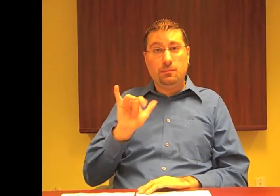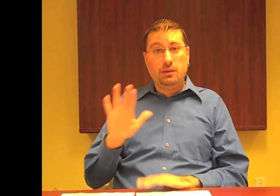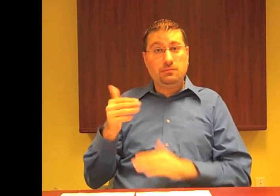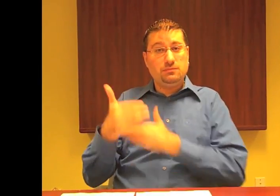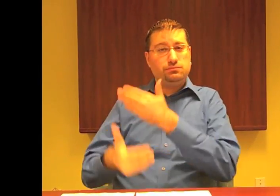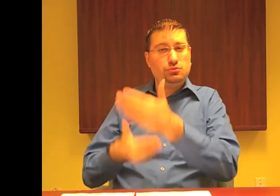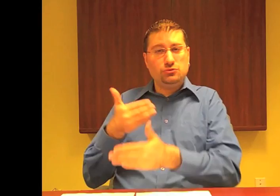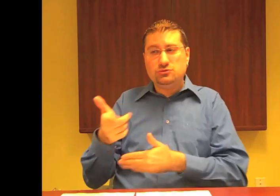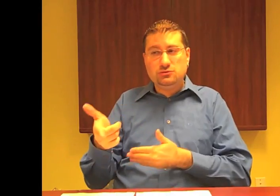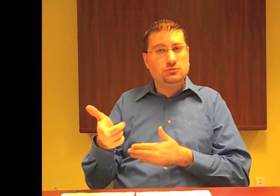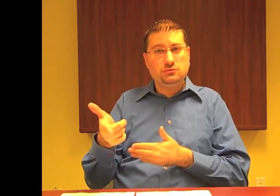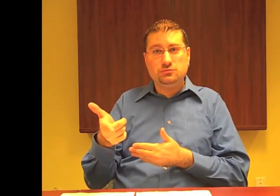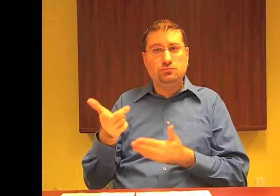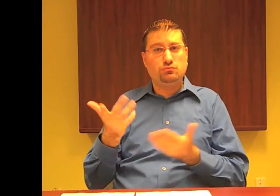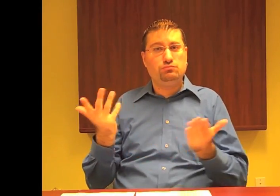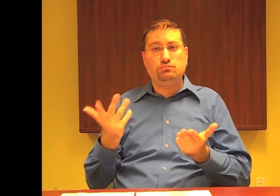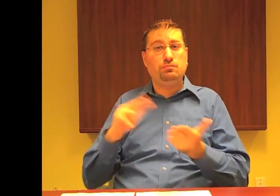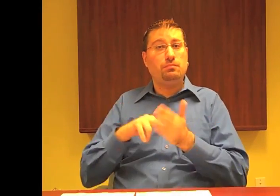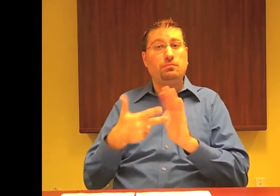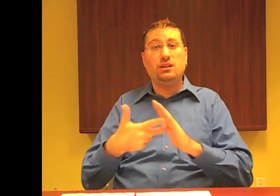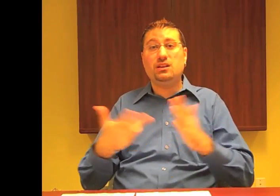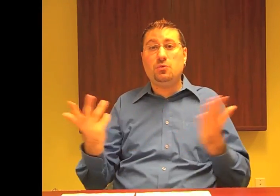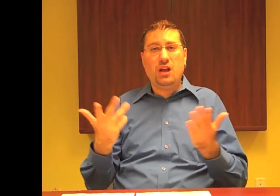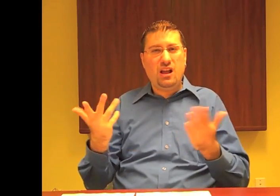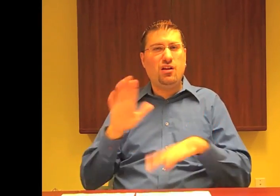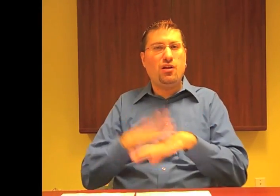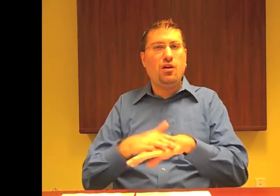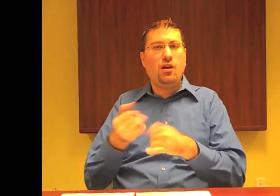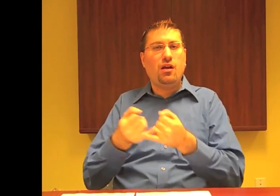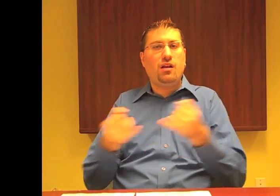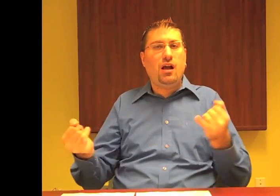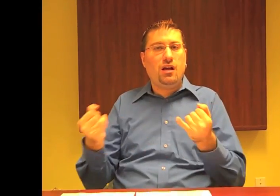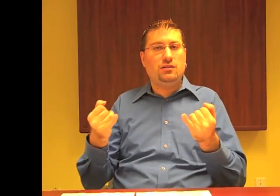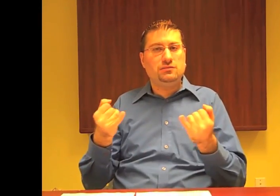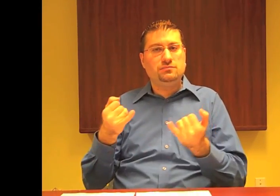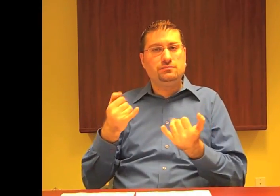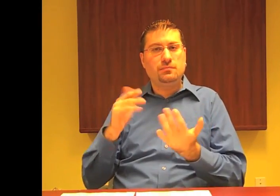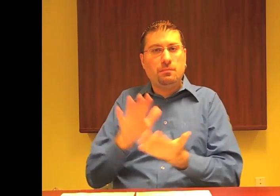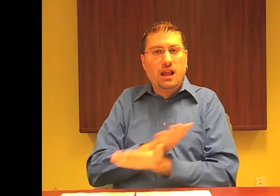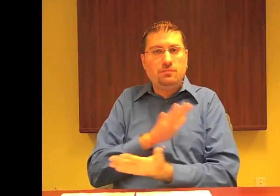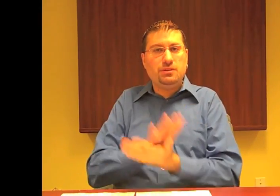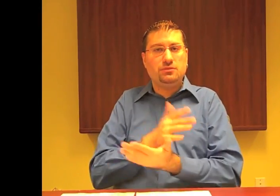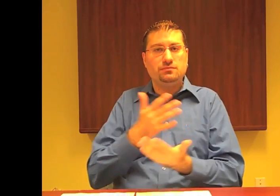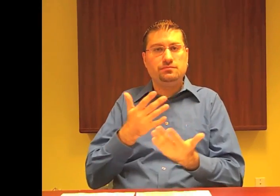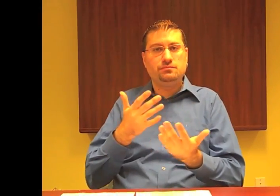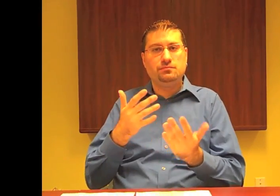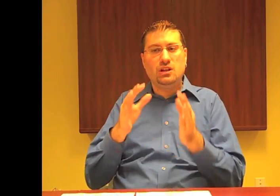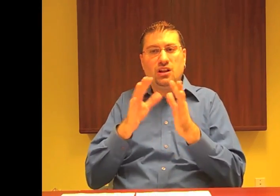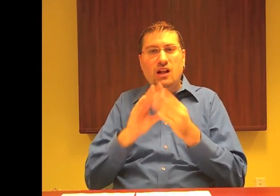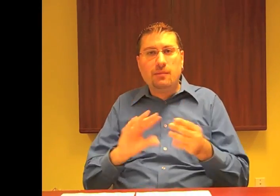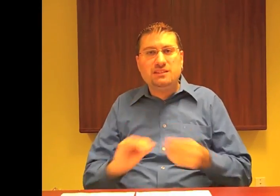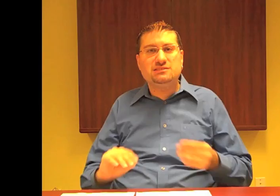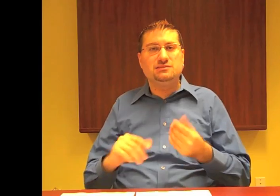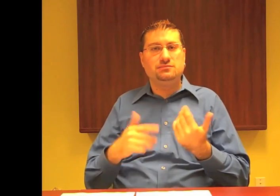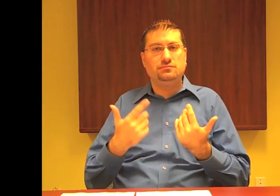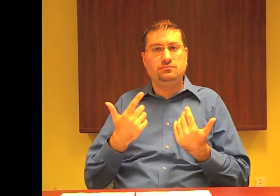On the contrary, the public proceeding is not a physical presence, but is being conducted online,